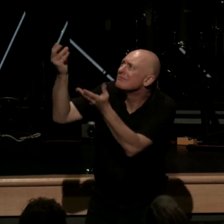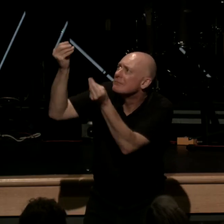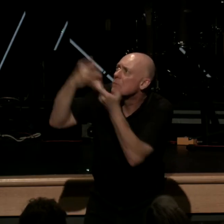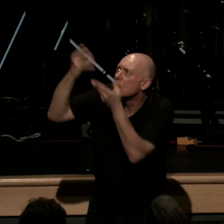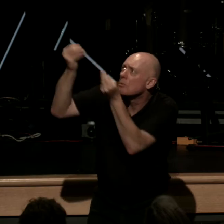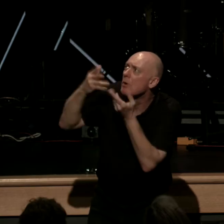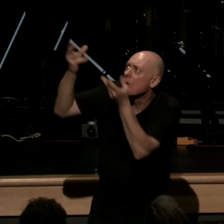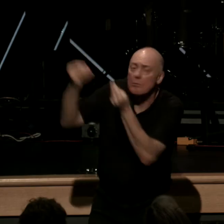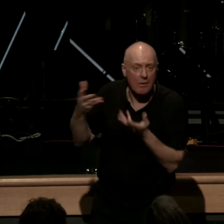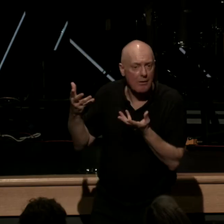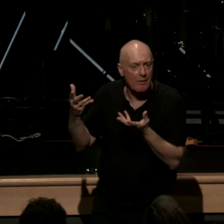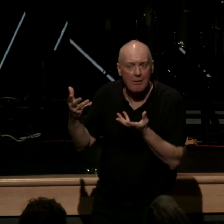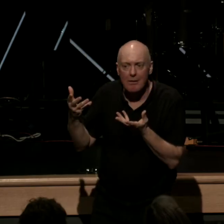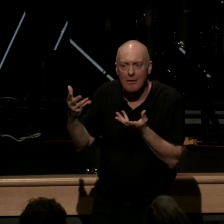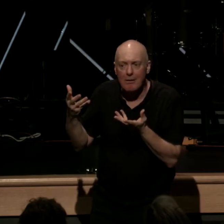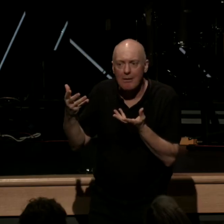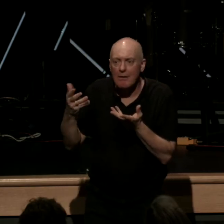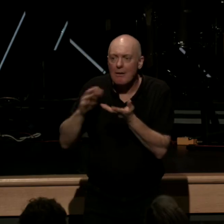so this becomes a breeding ground for